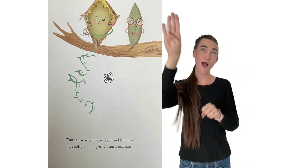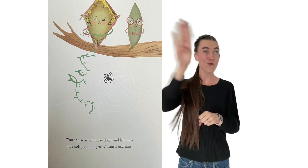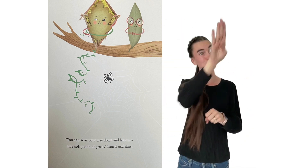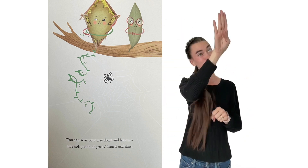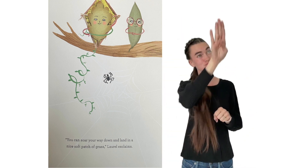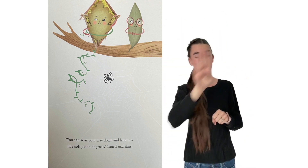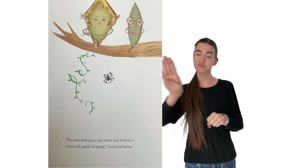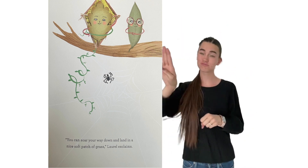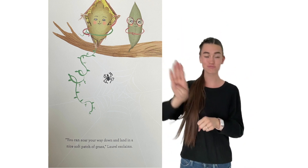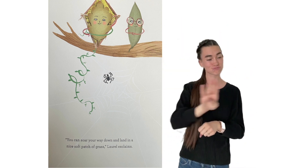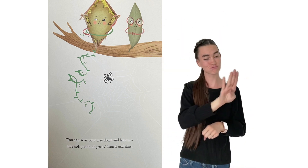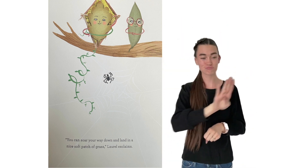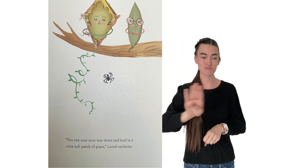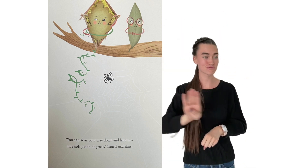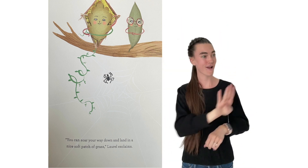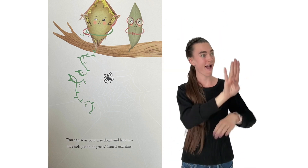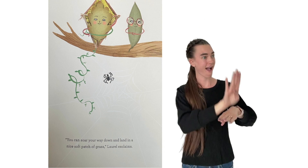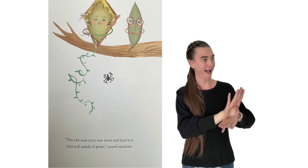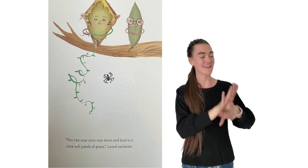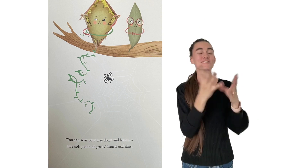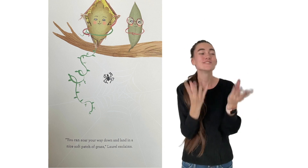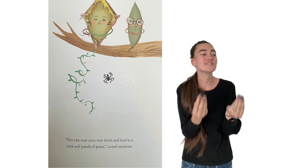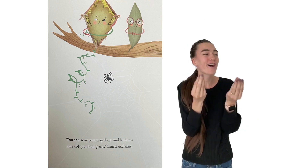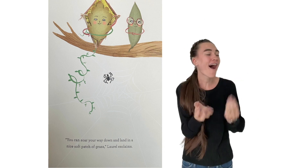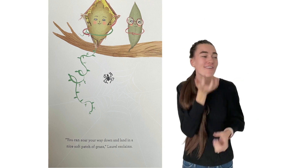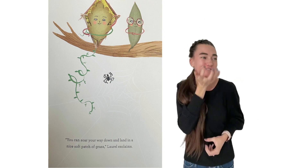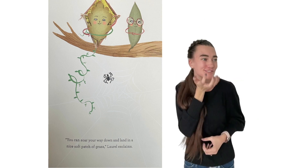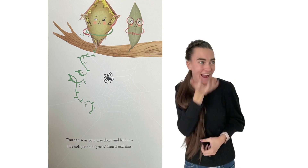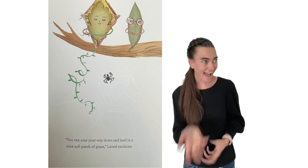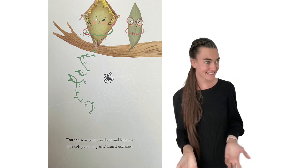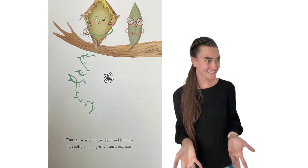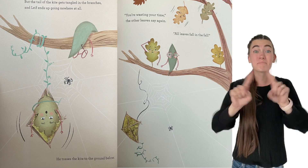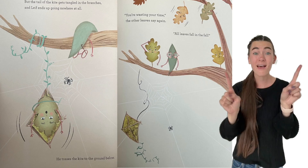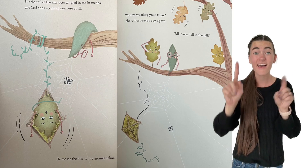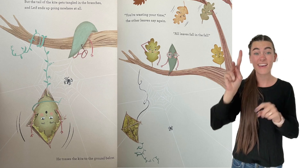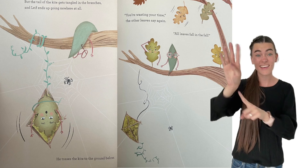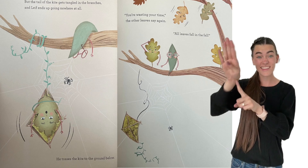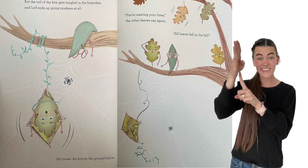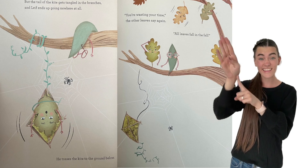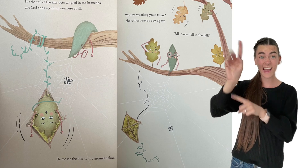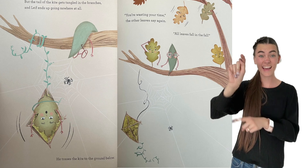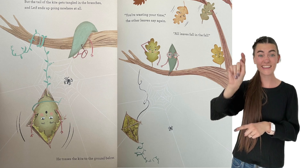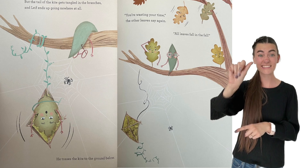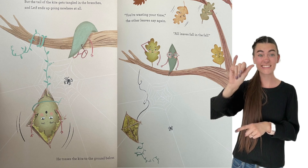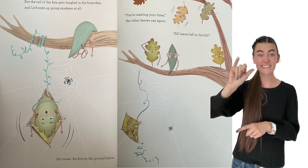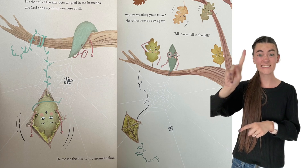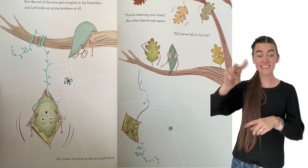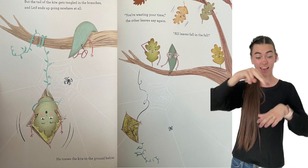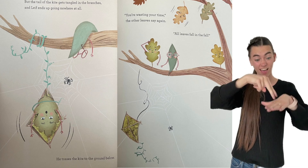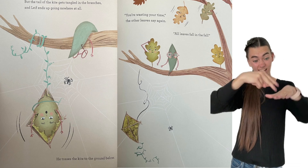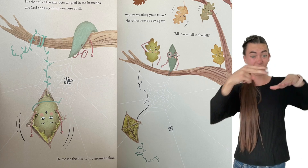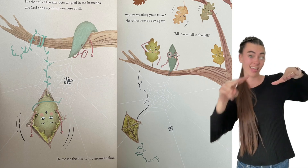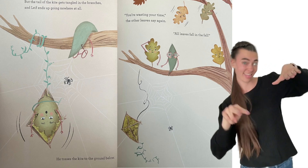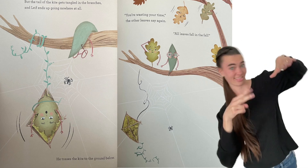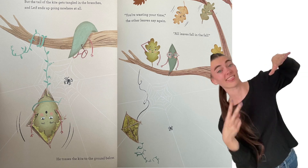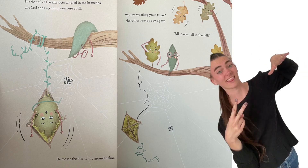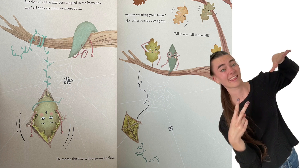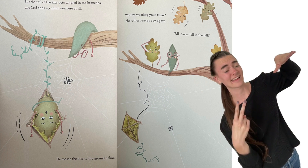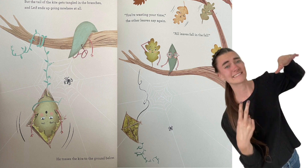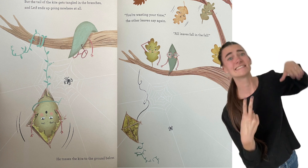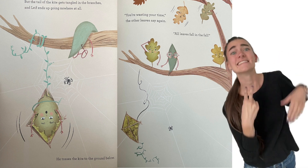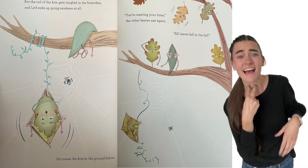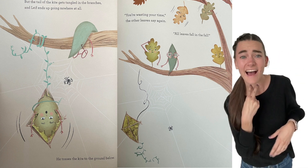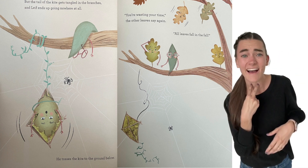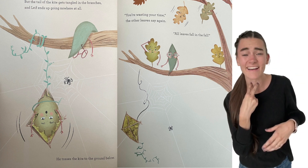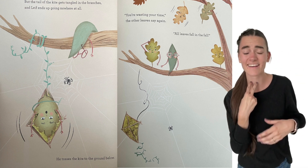nice, soft patch of grass, Laurel exclaims. But the tail of the kite gets tangled in the branches, and